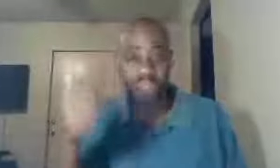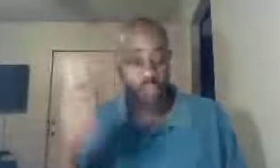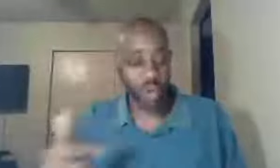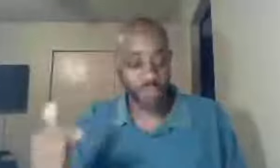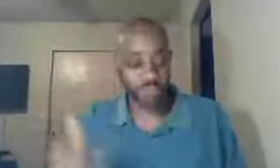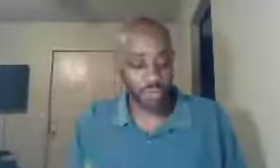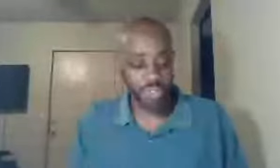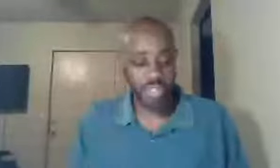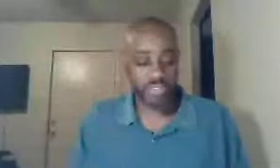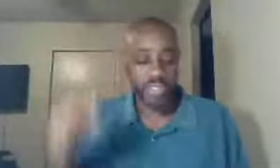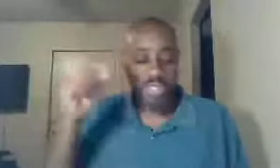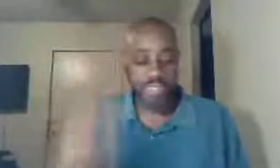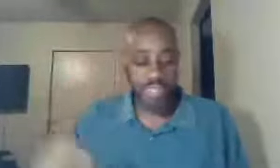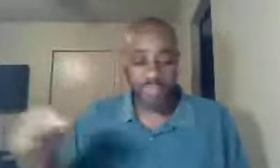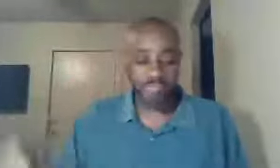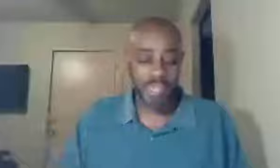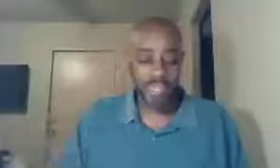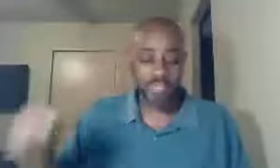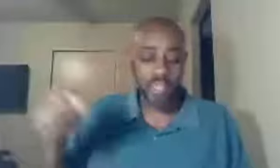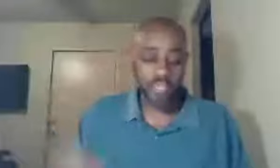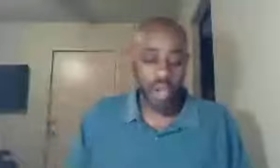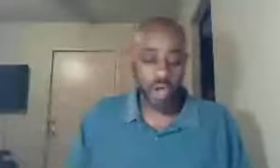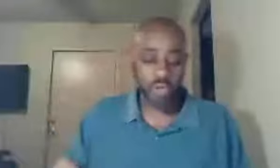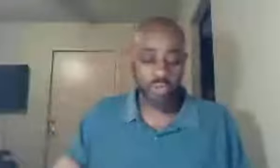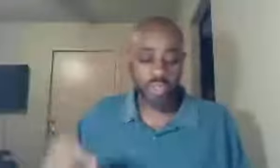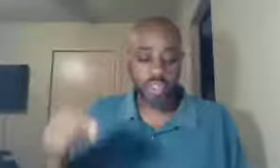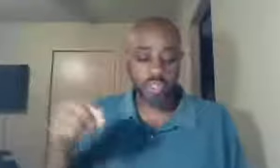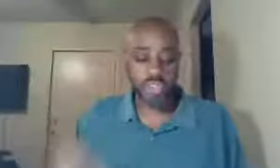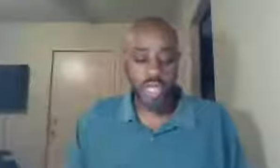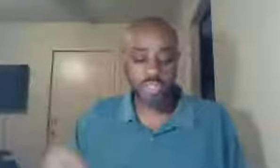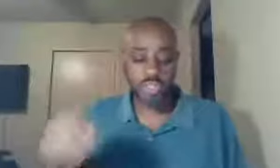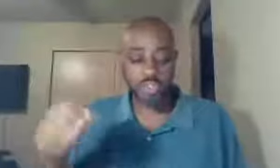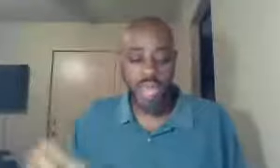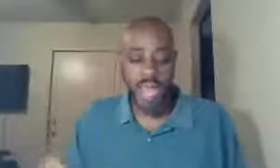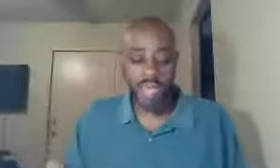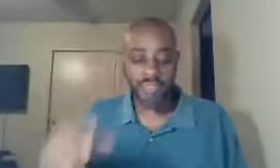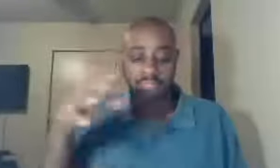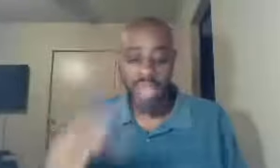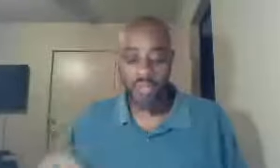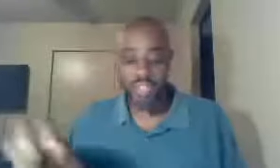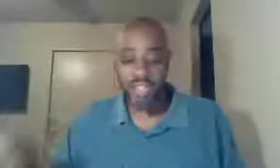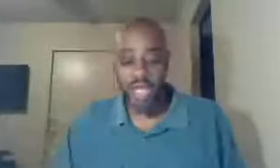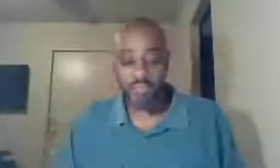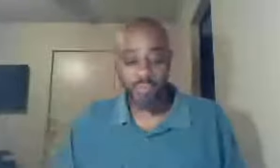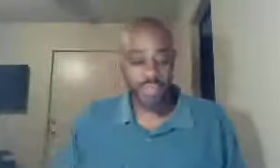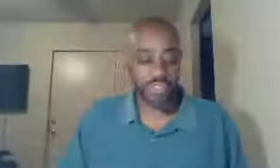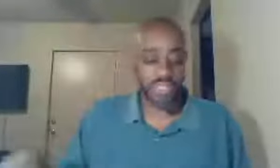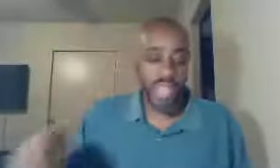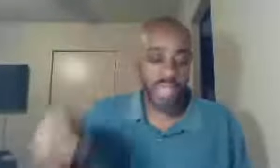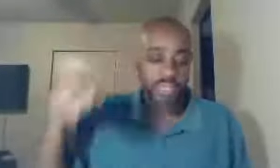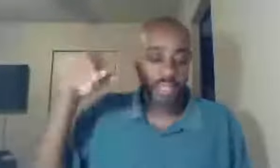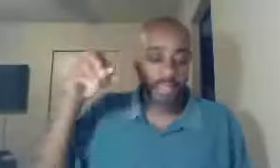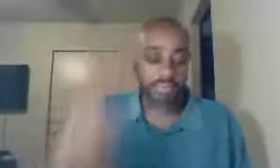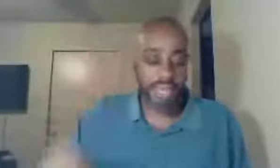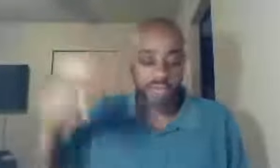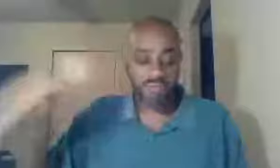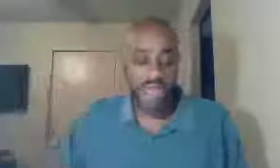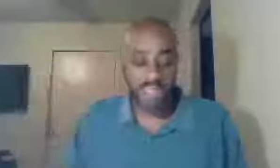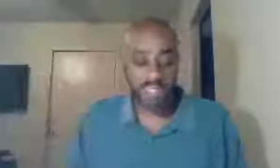the word foolishness, simply means, those just described, counted the gospel message, as mere folly,